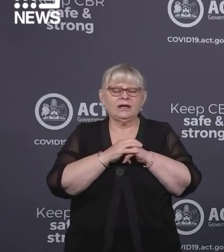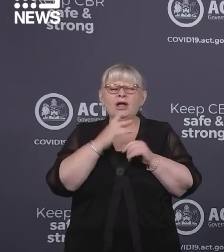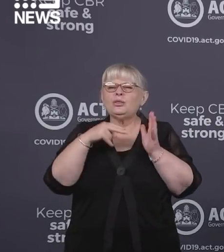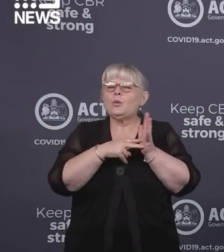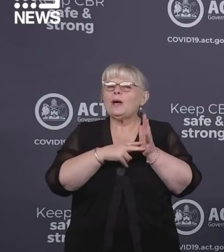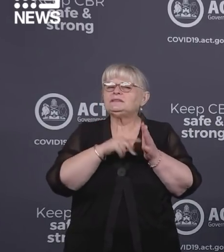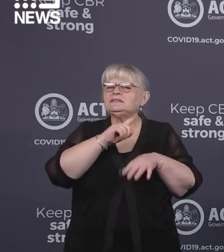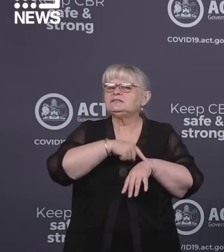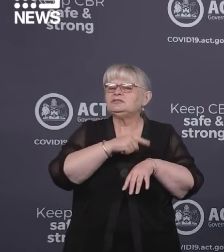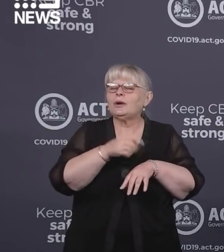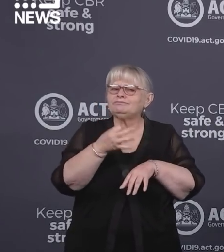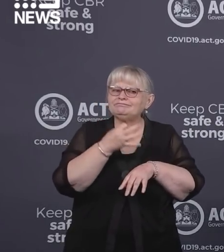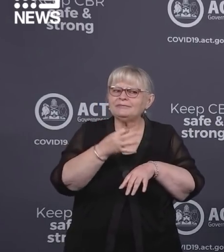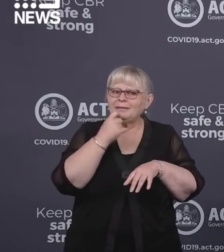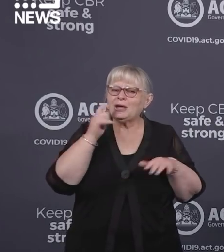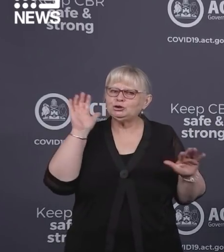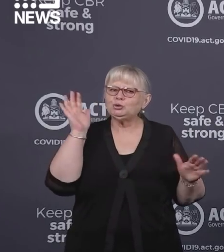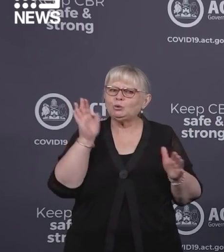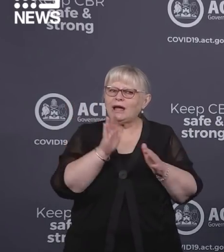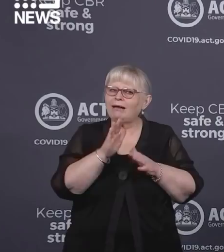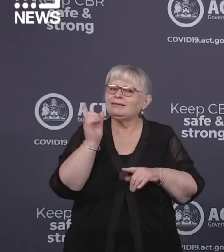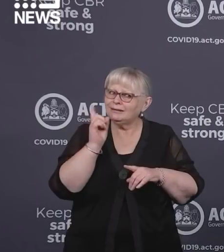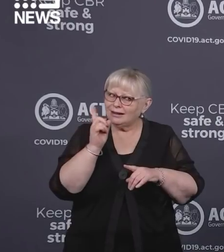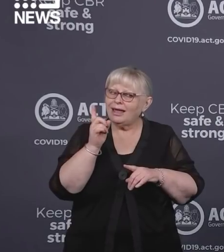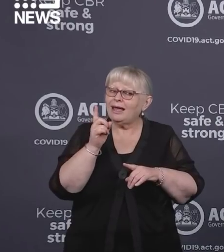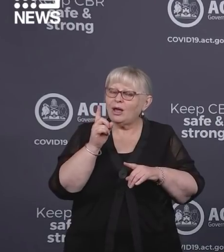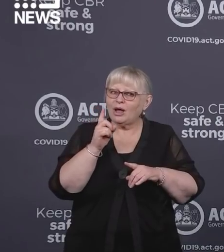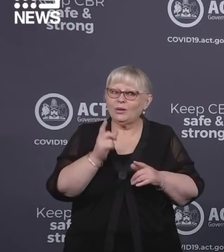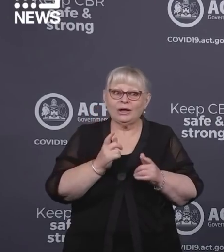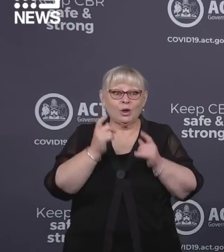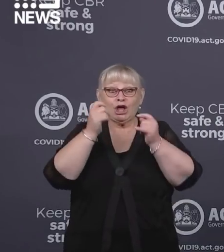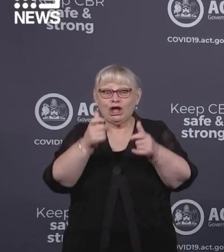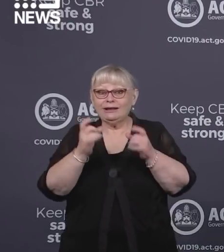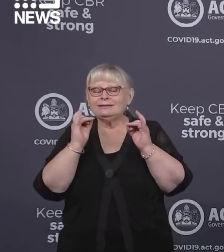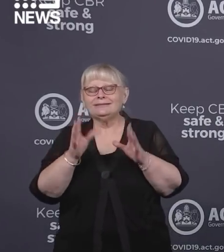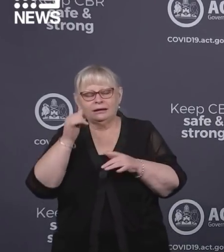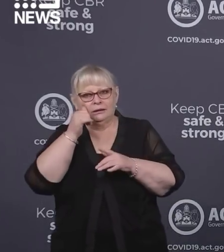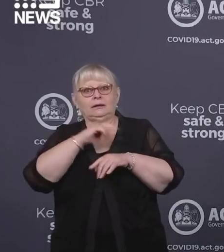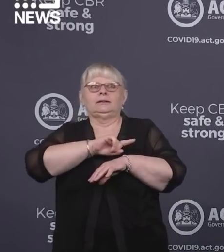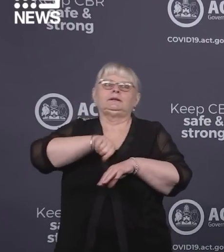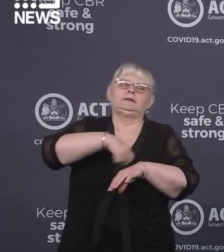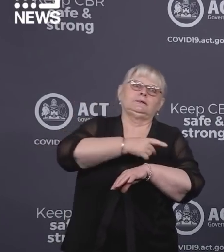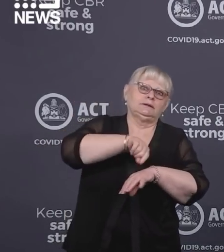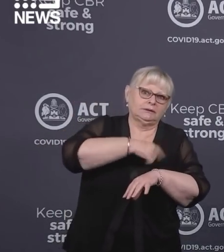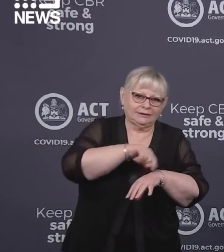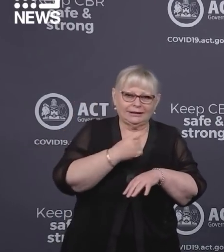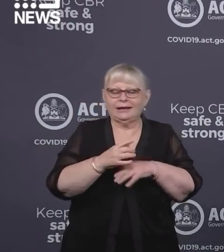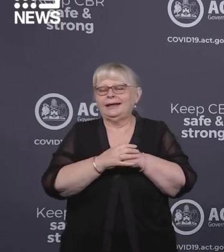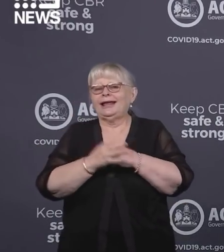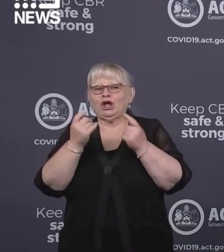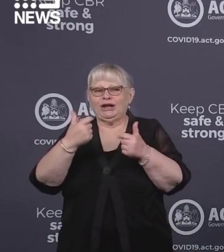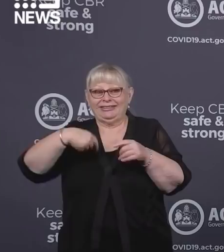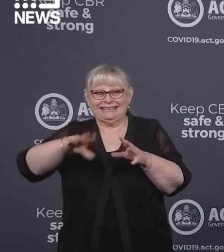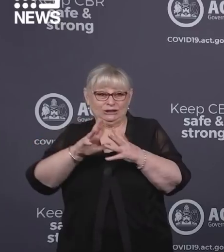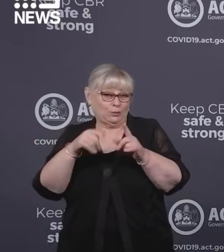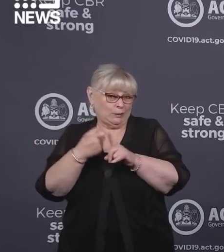for testing are shorter than have been experienced earlier in the outbreak and earlier in the week. The weather